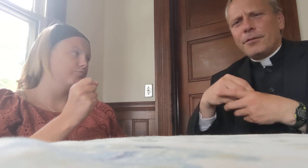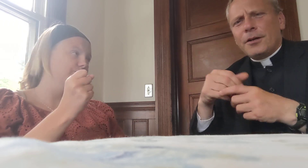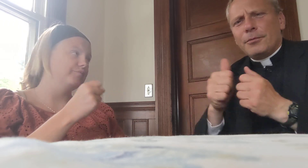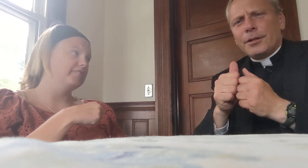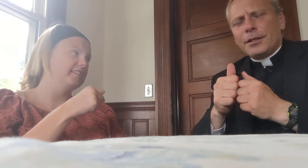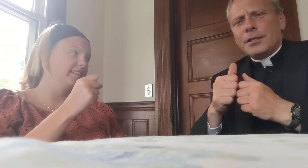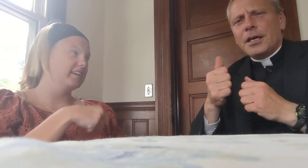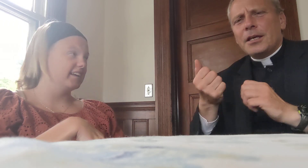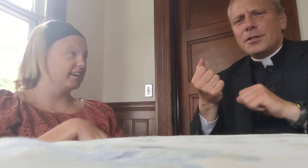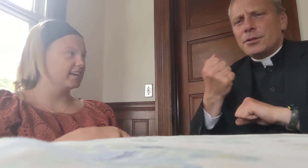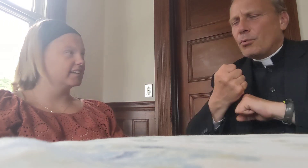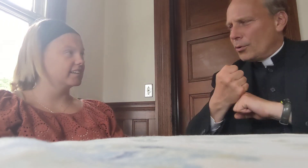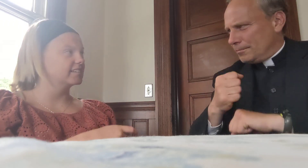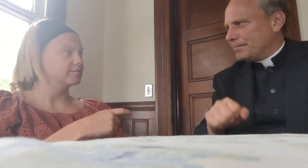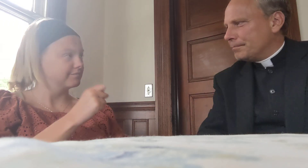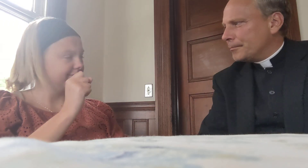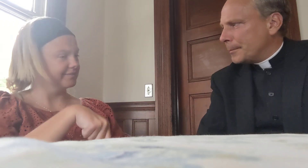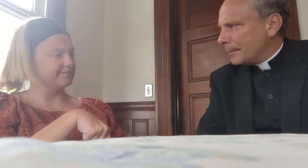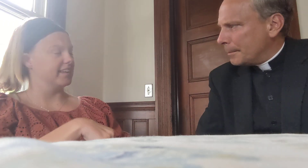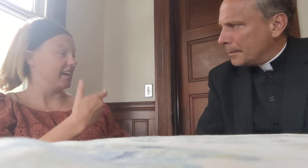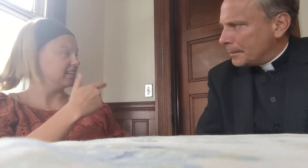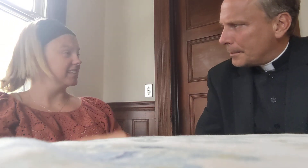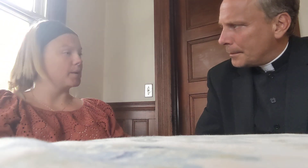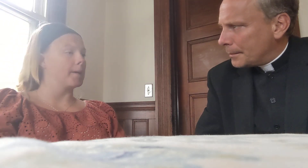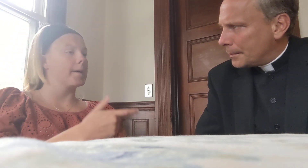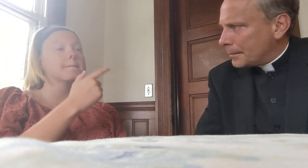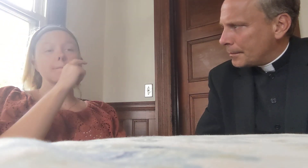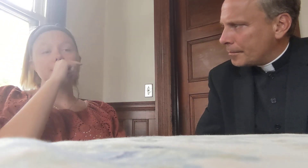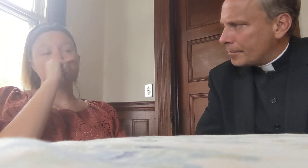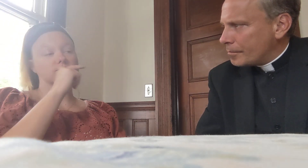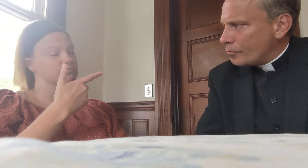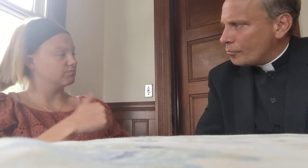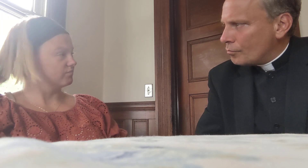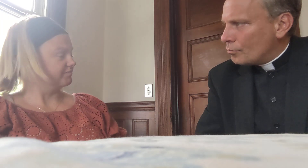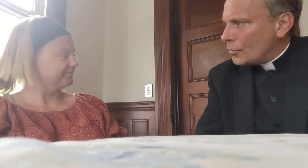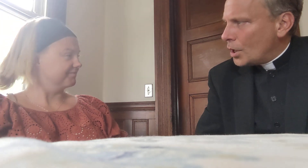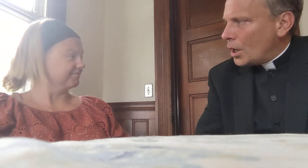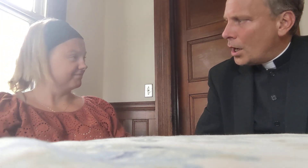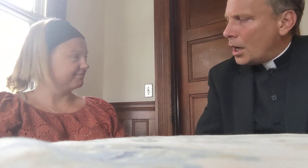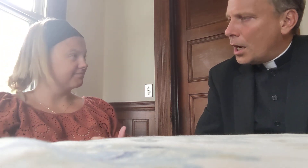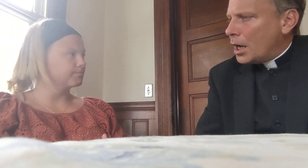involved with, and, and support, um,